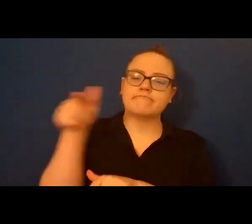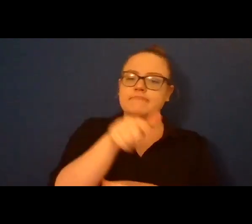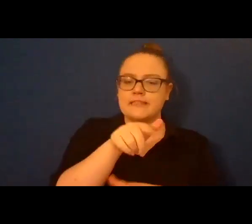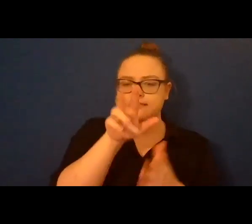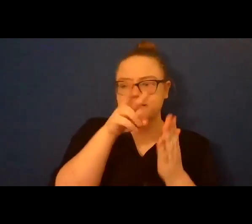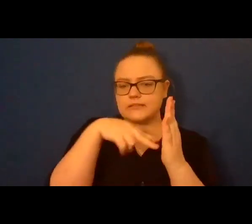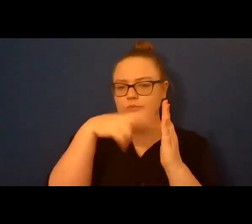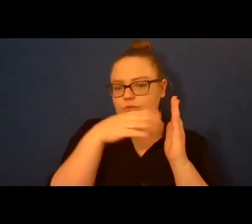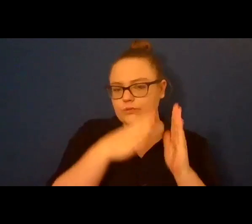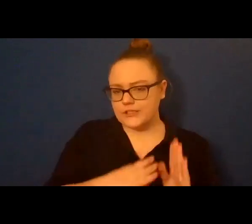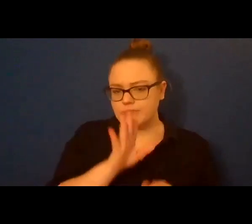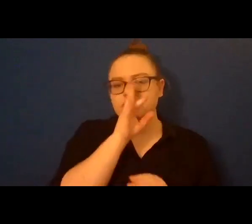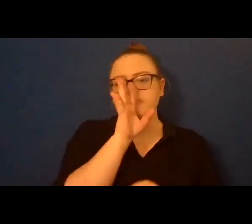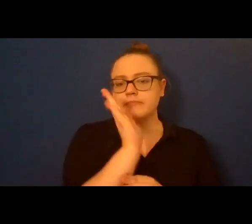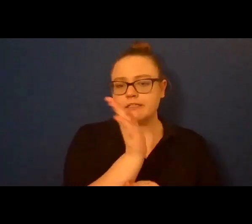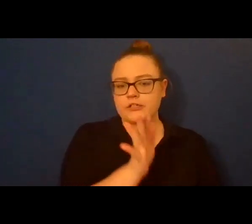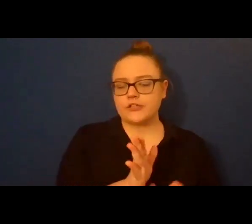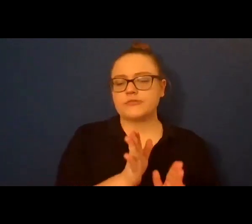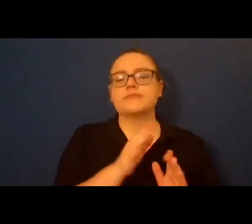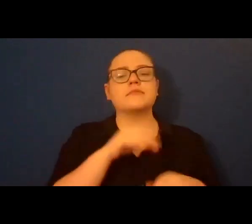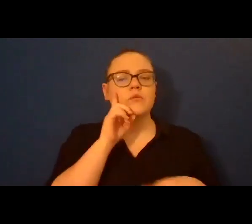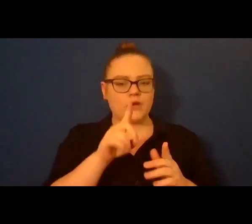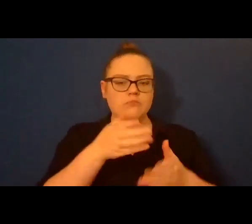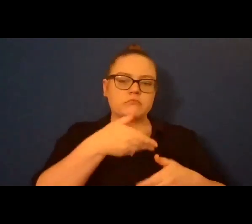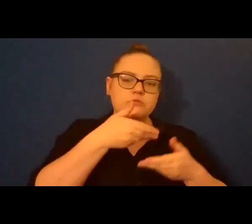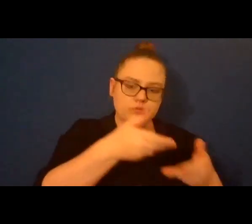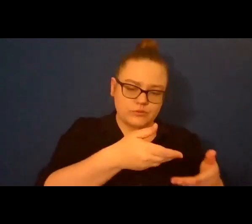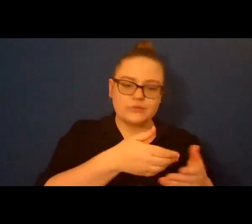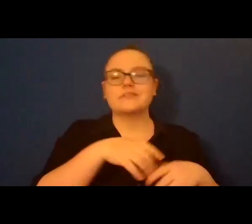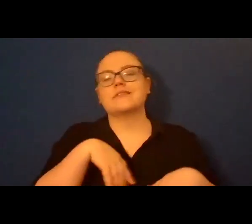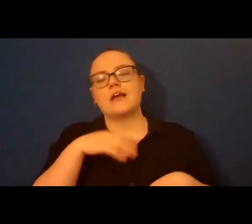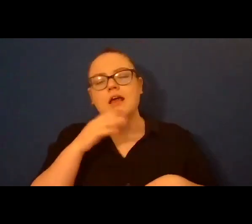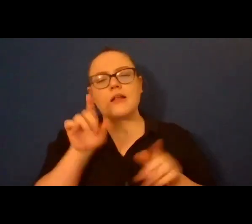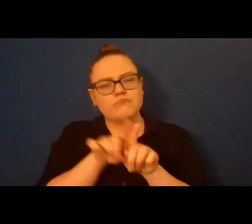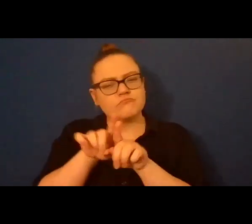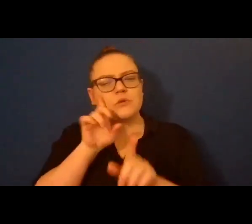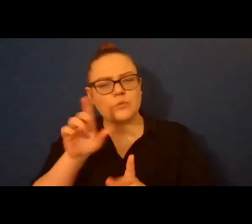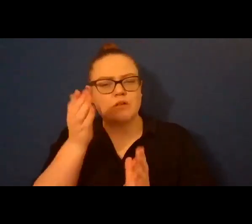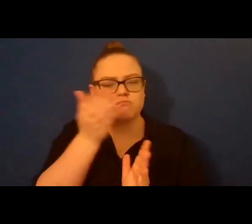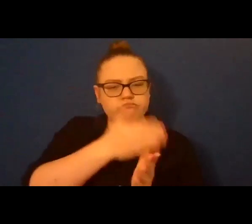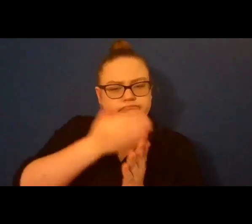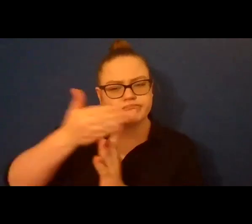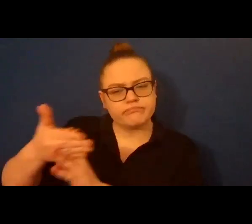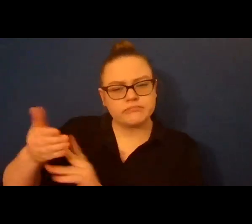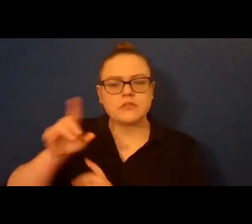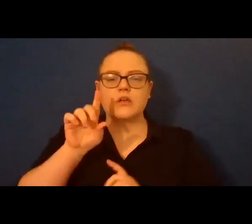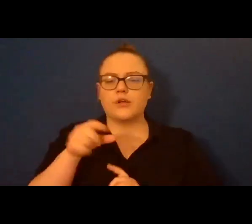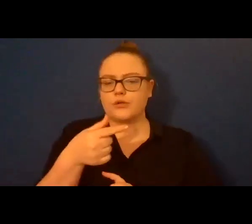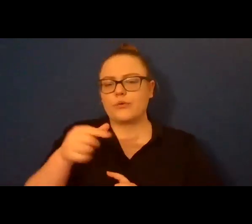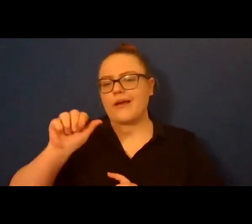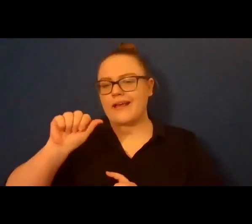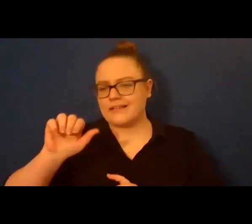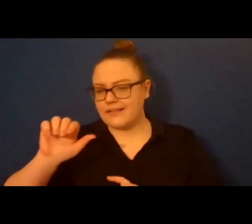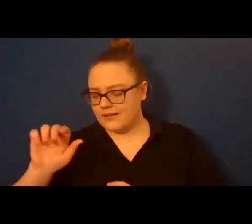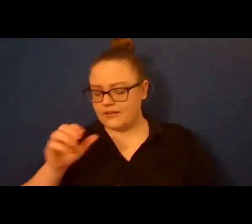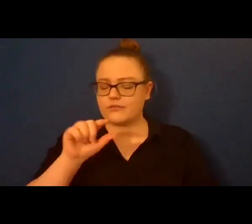that. And then we'll take your questions. So please do populate that Q&A feature, as Michael mentioned, so